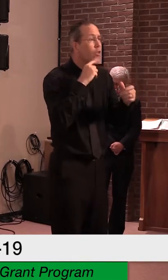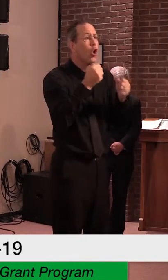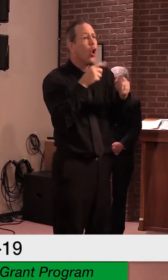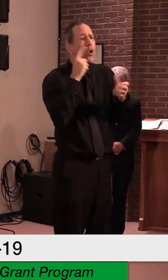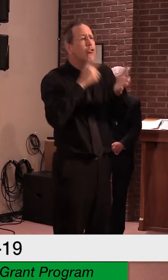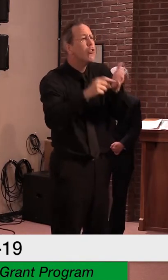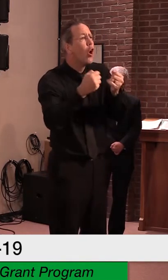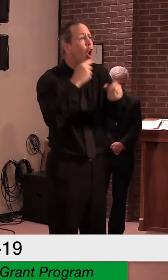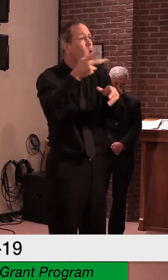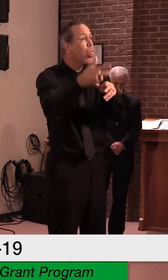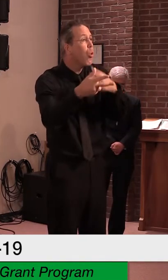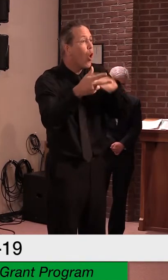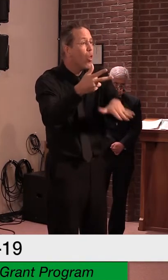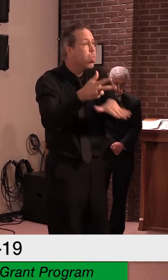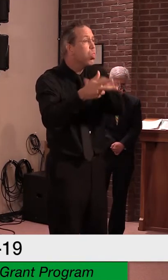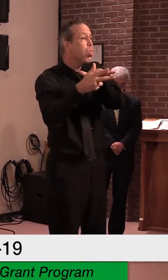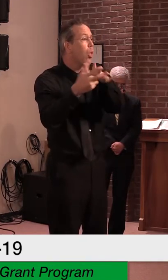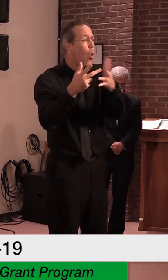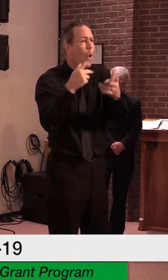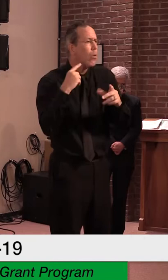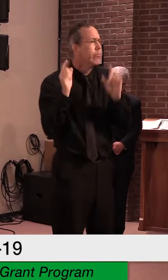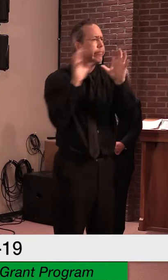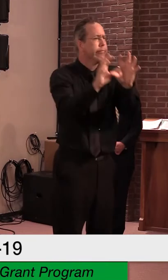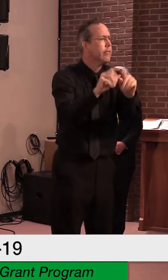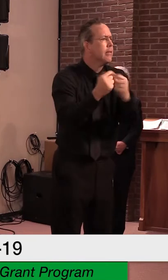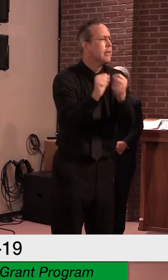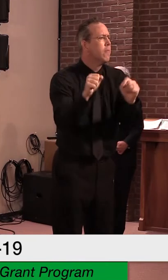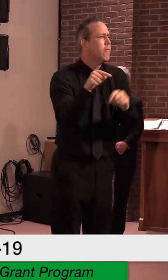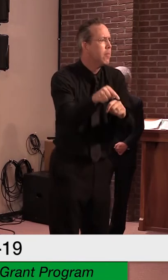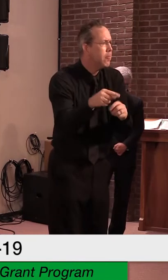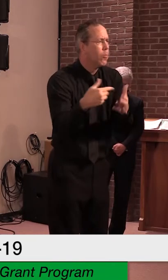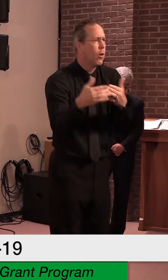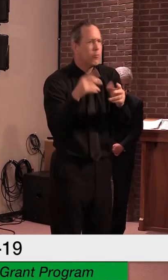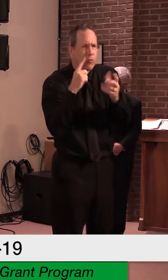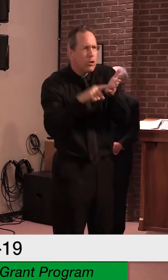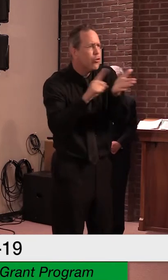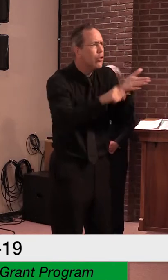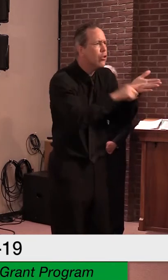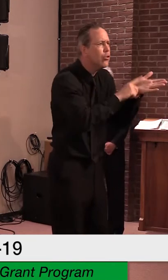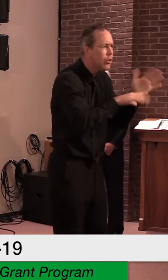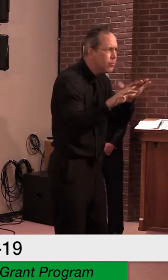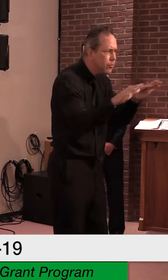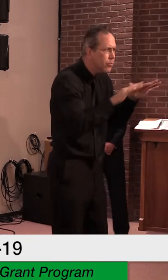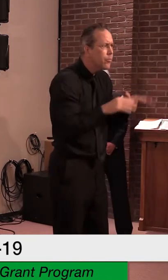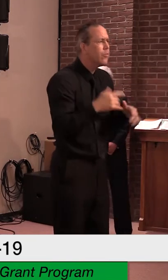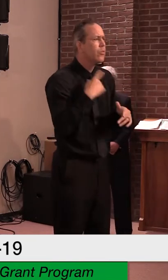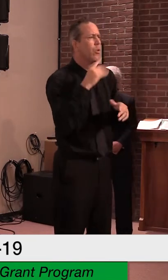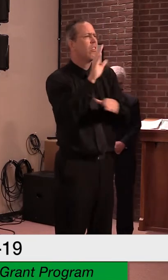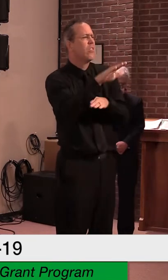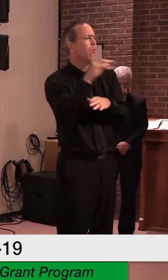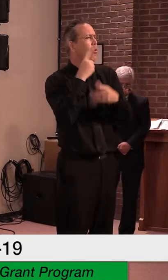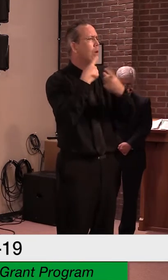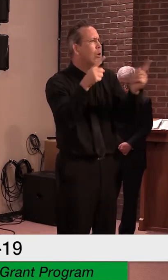updates will be sent out as more information on the conditions continue to evolve.